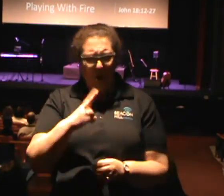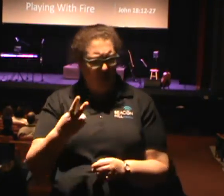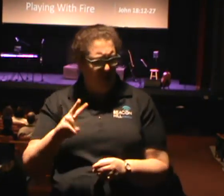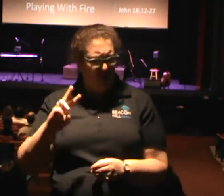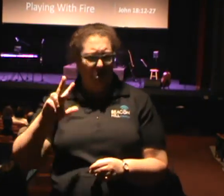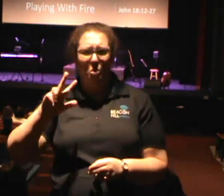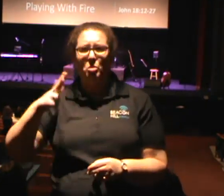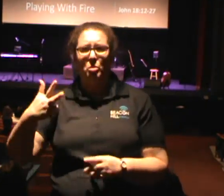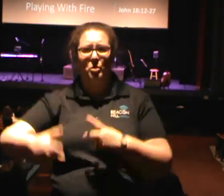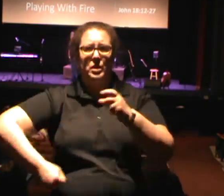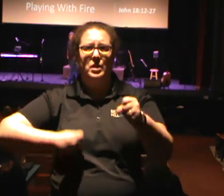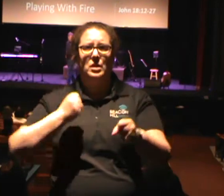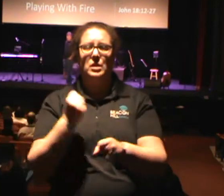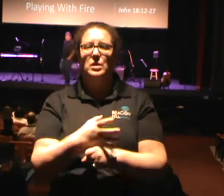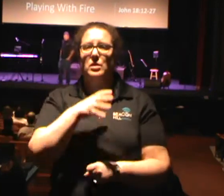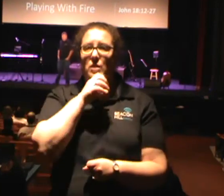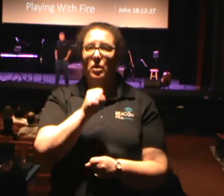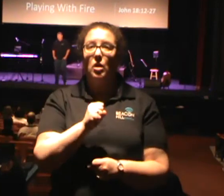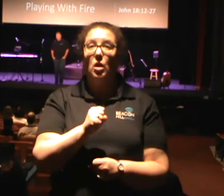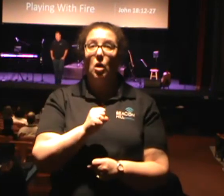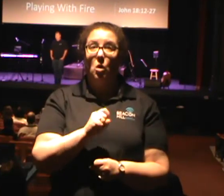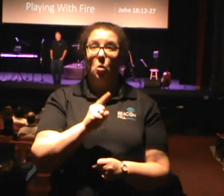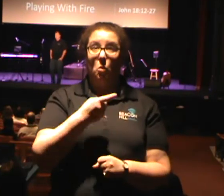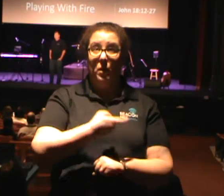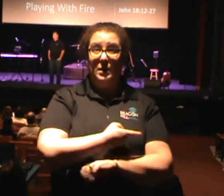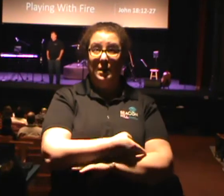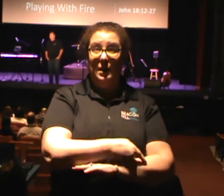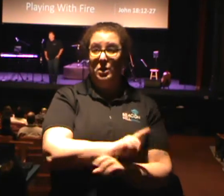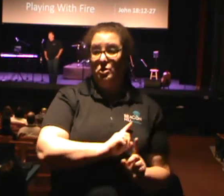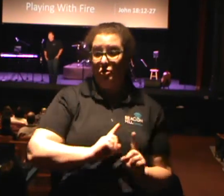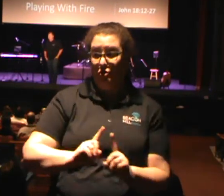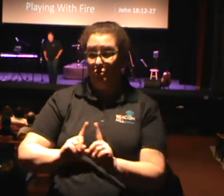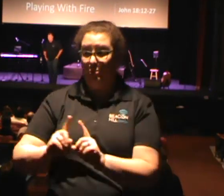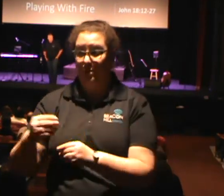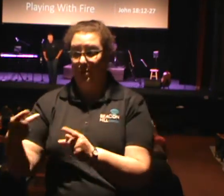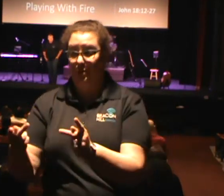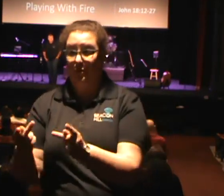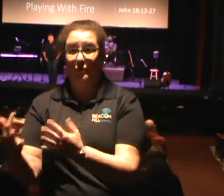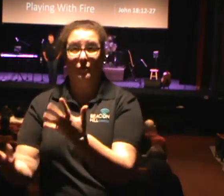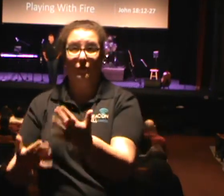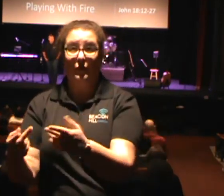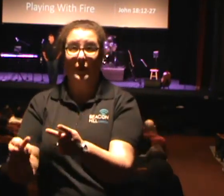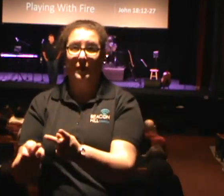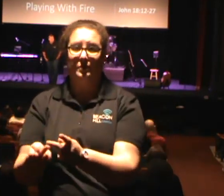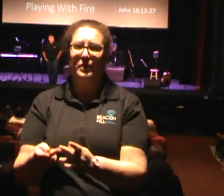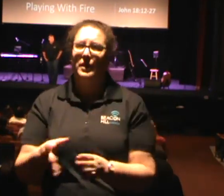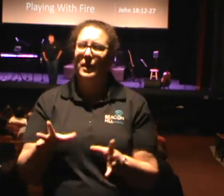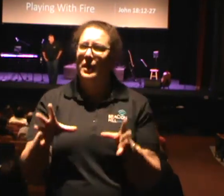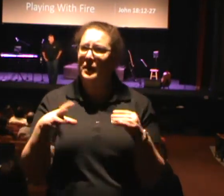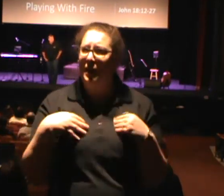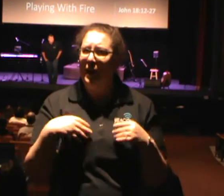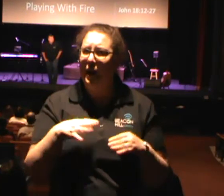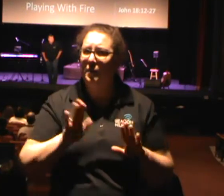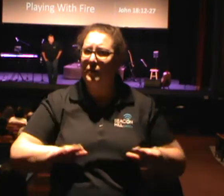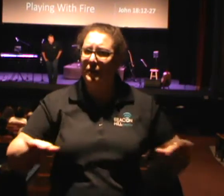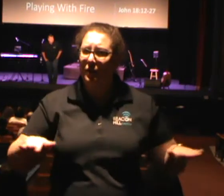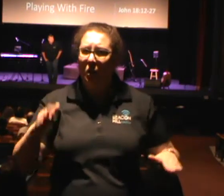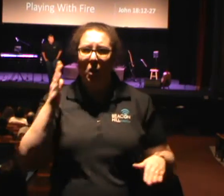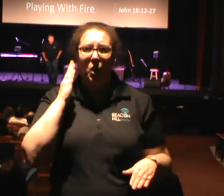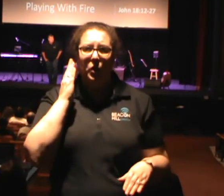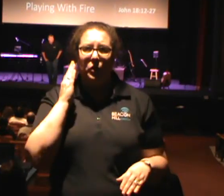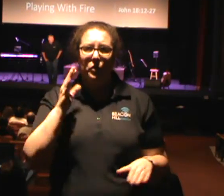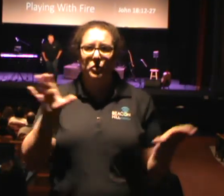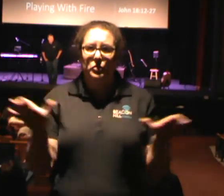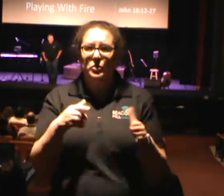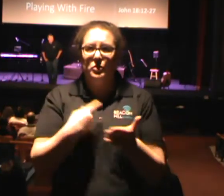day she made the voyage to the fireplace. You ever had one of the kids do something stupid where you knew it just wasn't going to